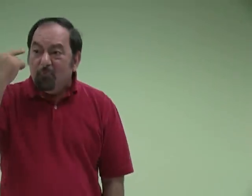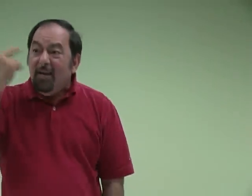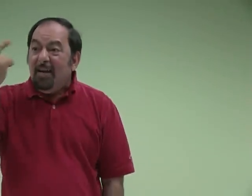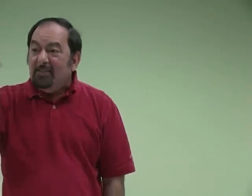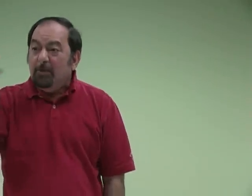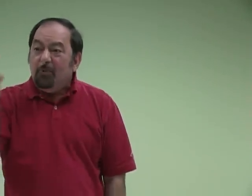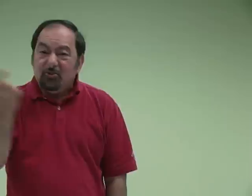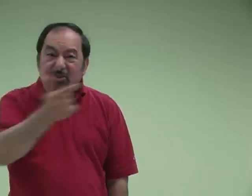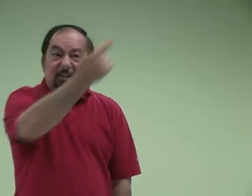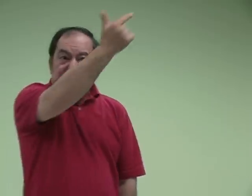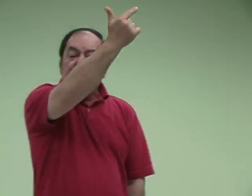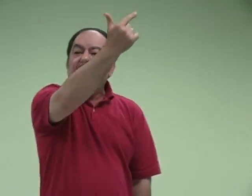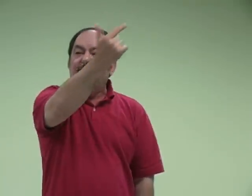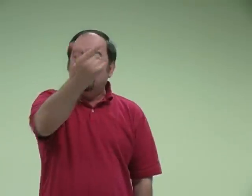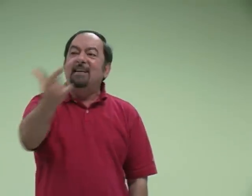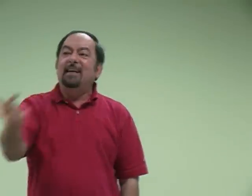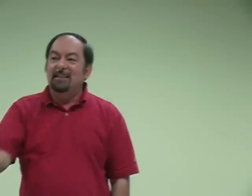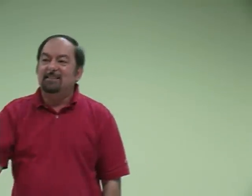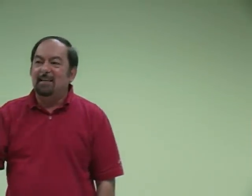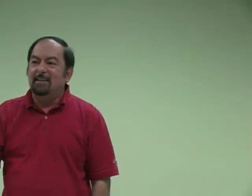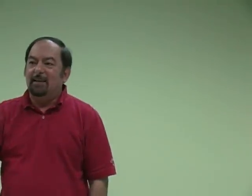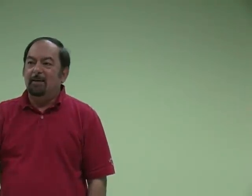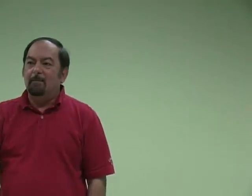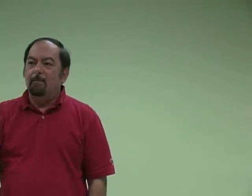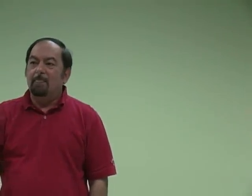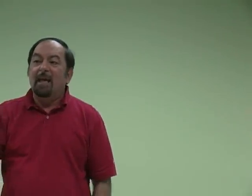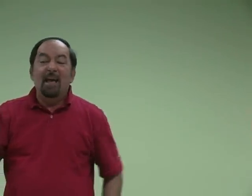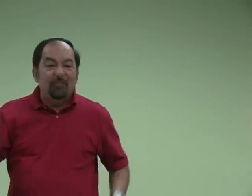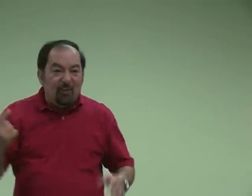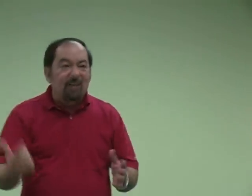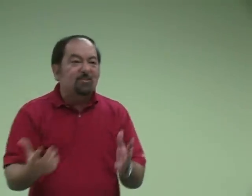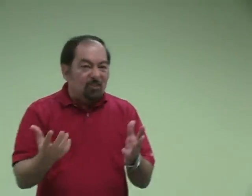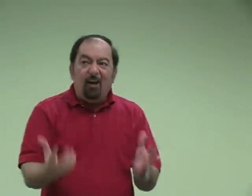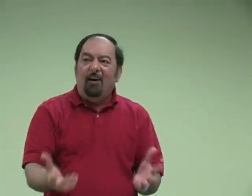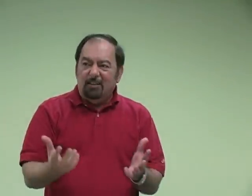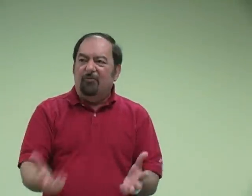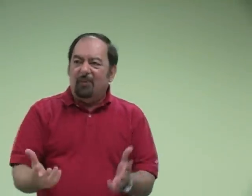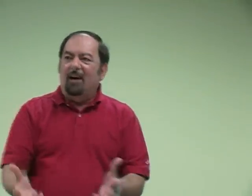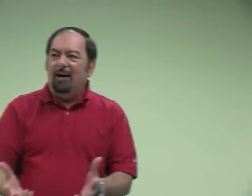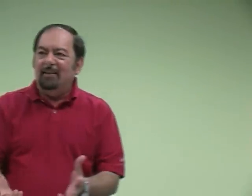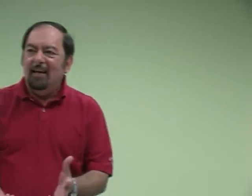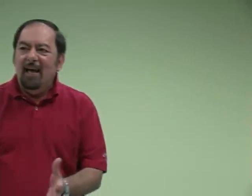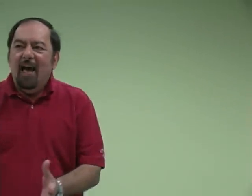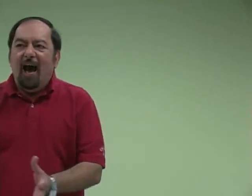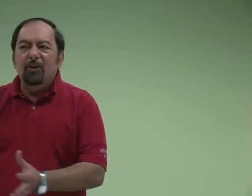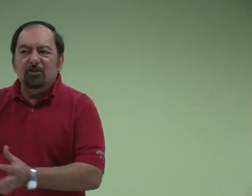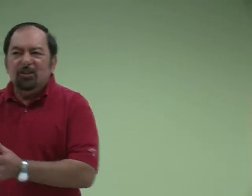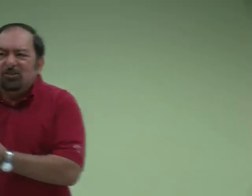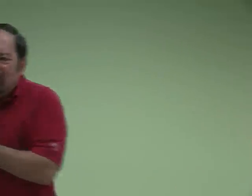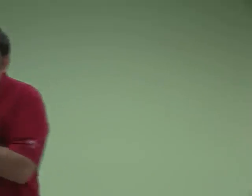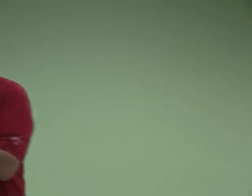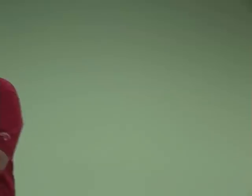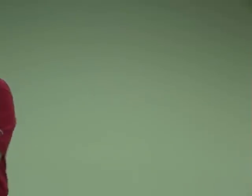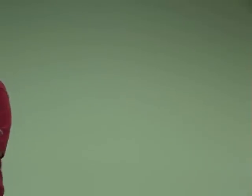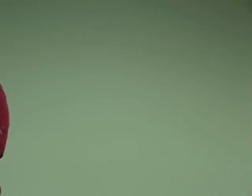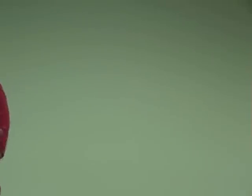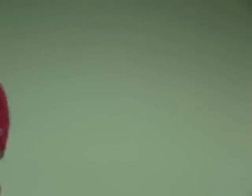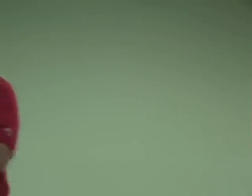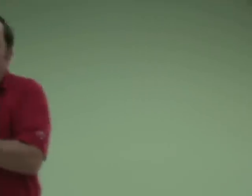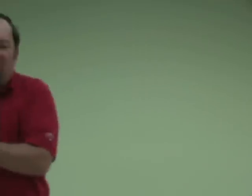really are supposed to see the Son of God ascending and descending. That's the heart of God. Are you still seeking after Rachel with all of